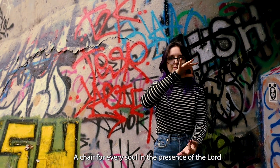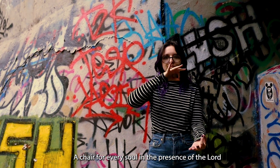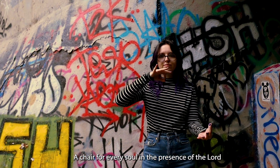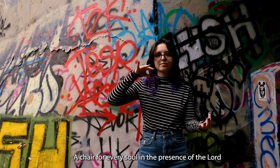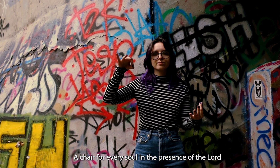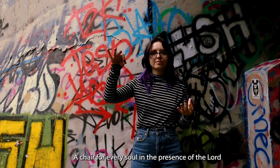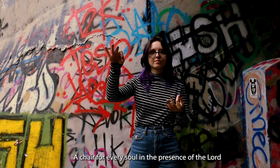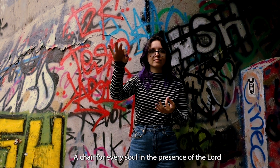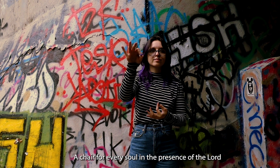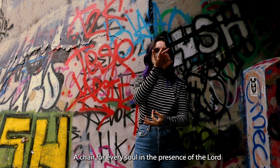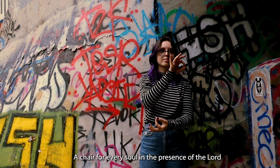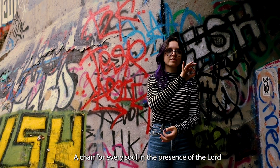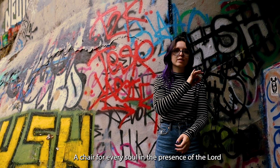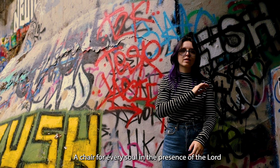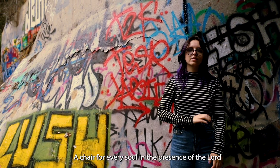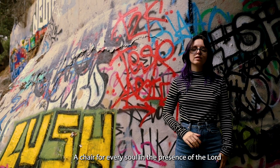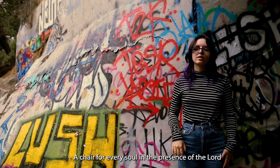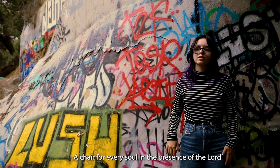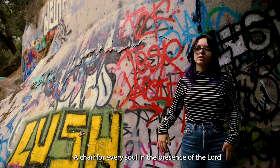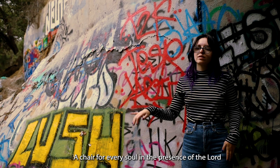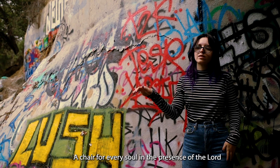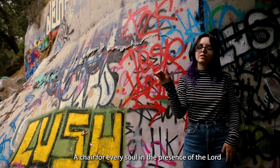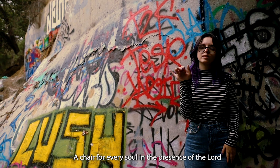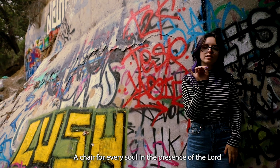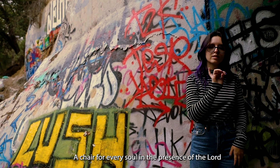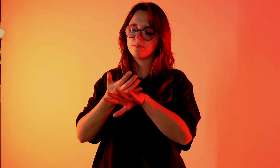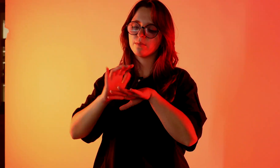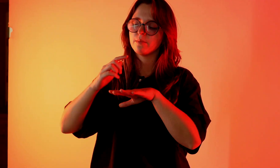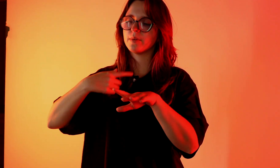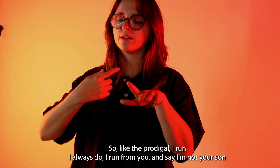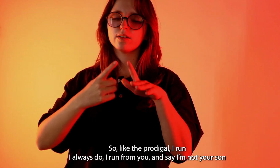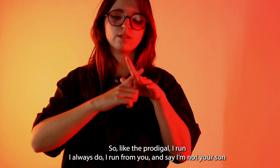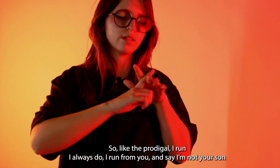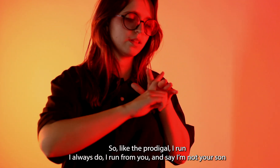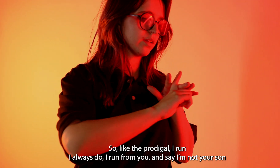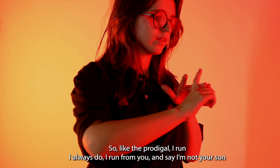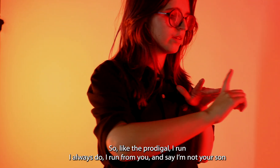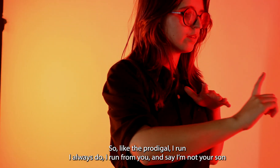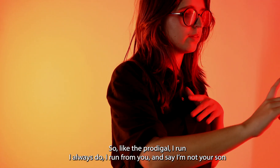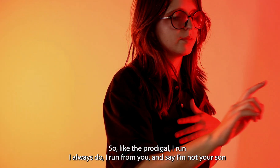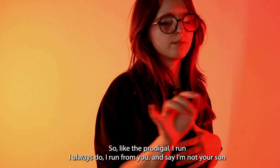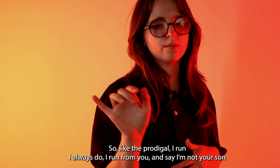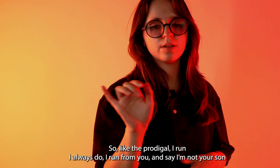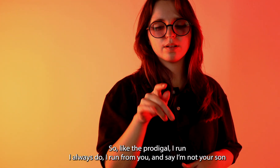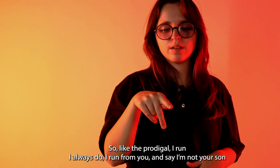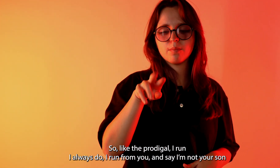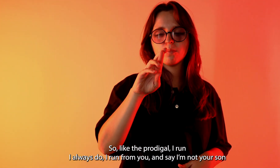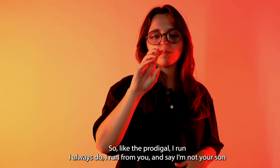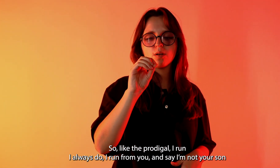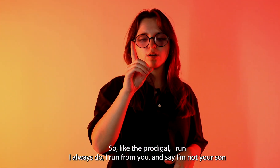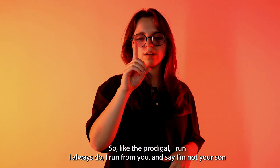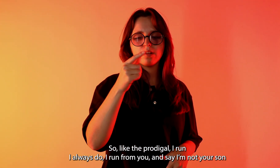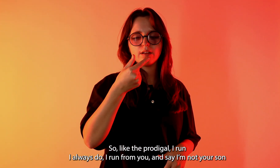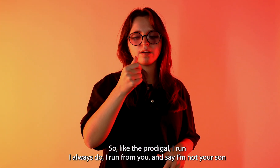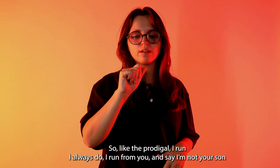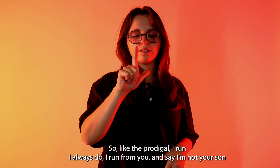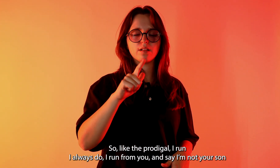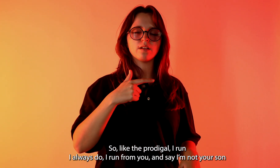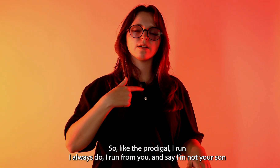presence of the Lord. So, like the prodigal